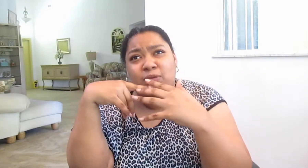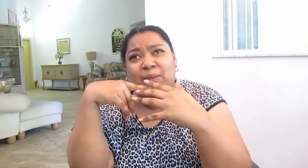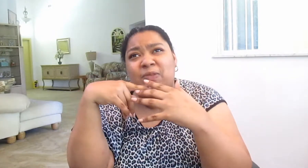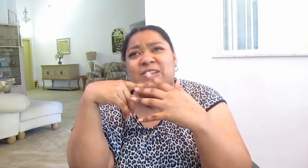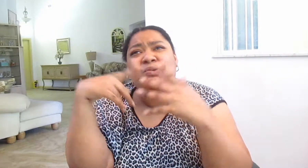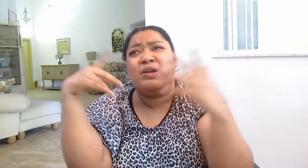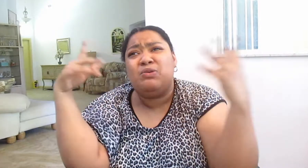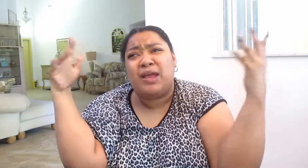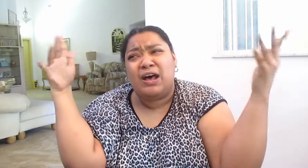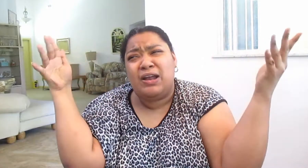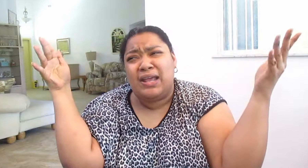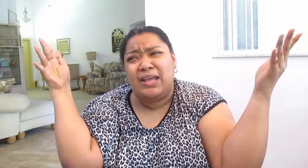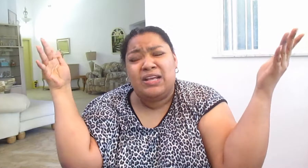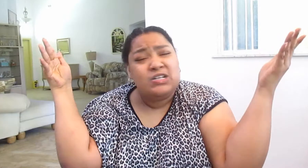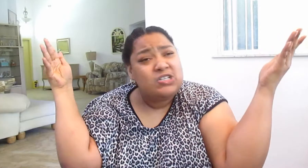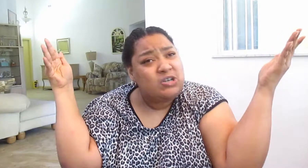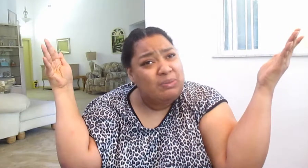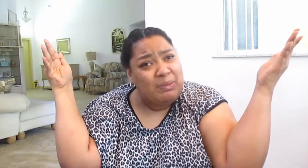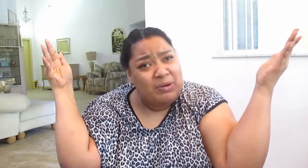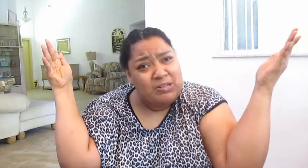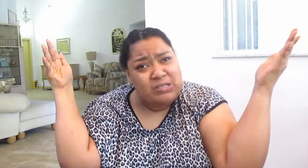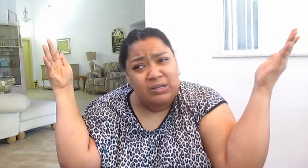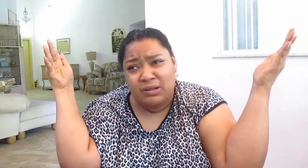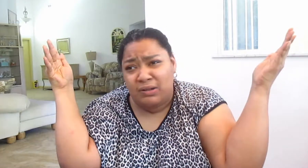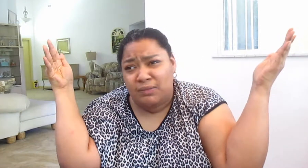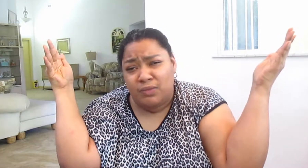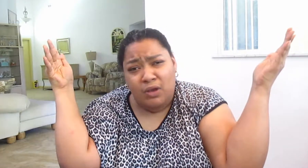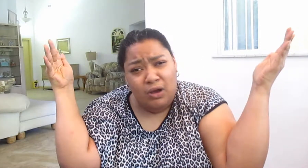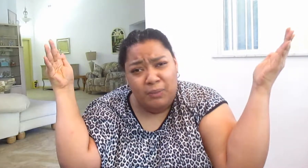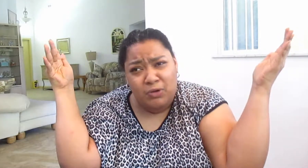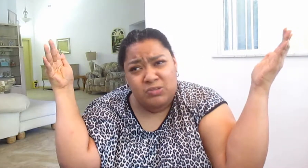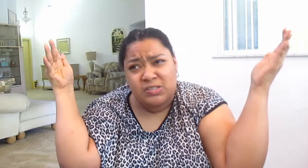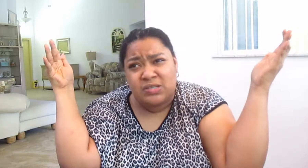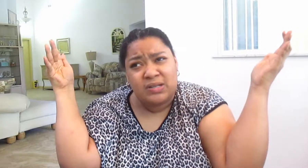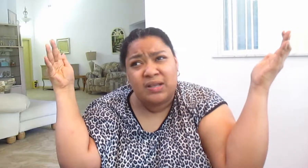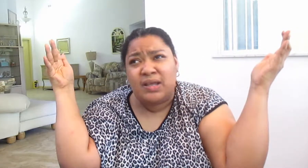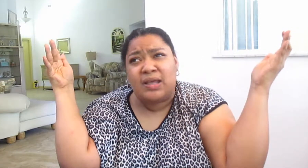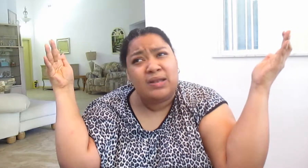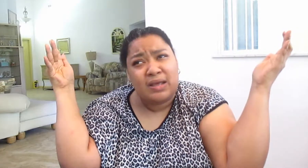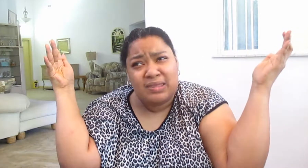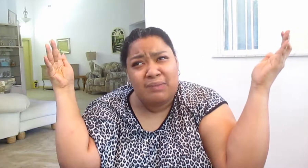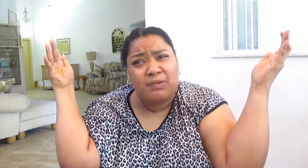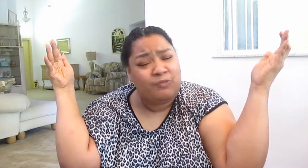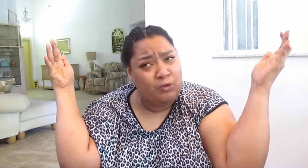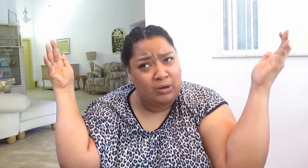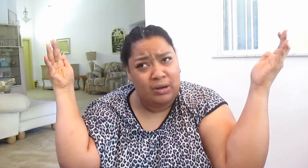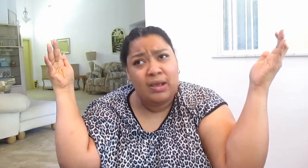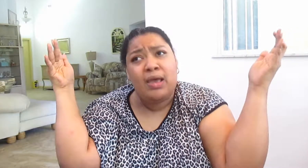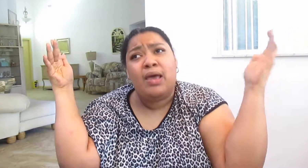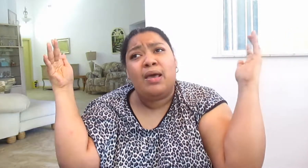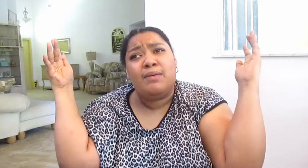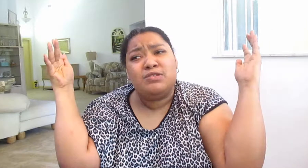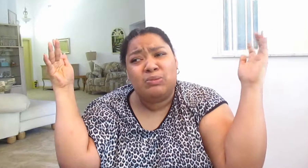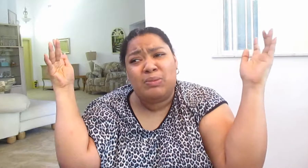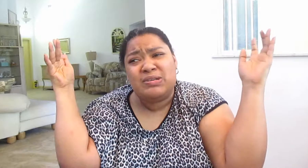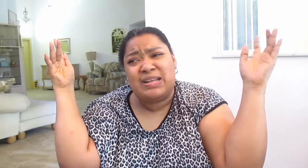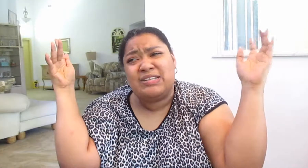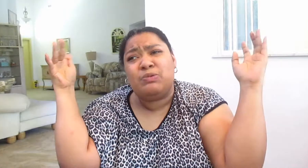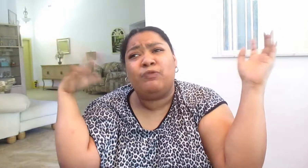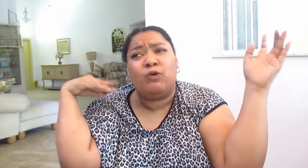remember this when in reality, she remembers almost nothing before. She remembers things before